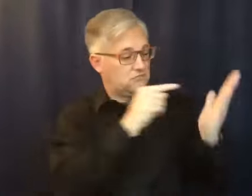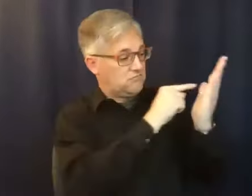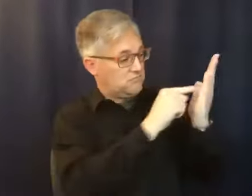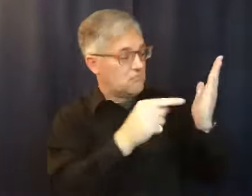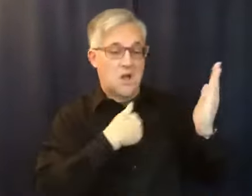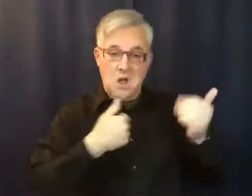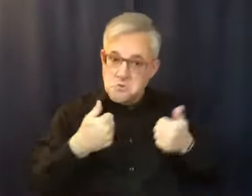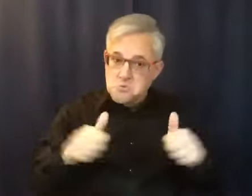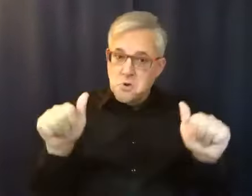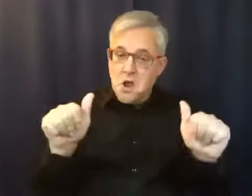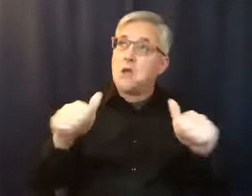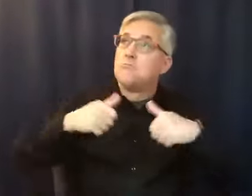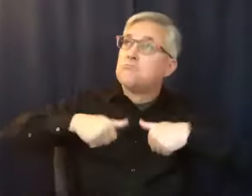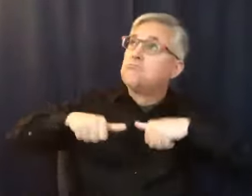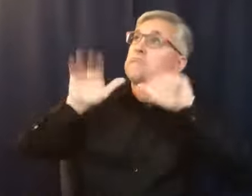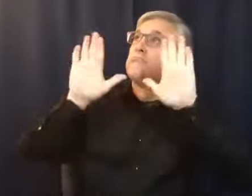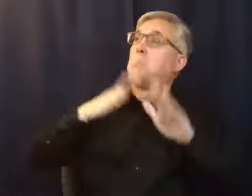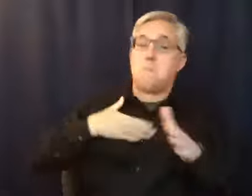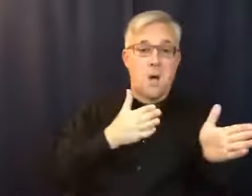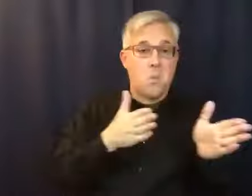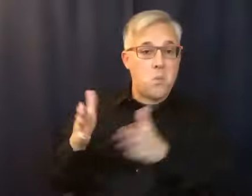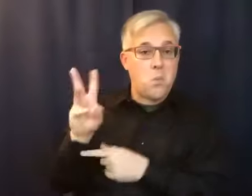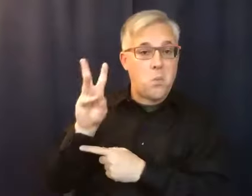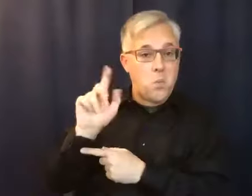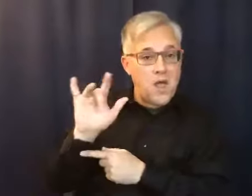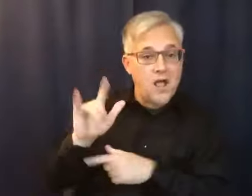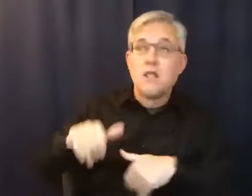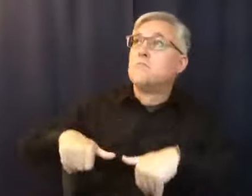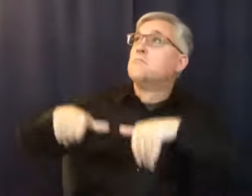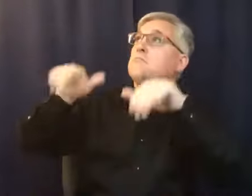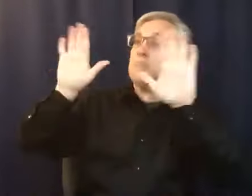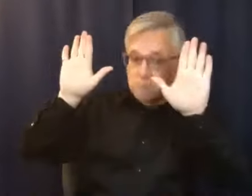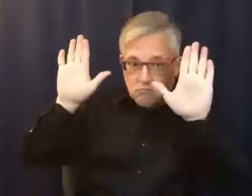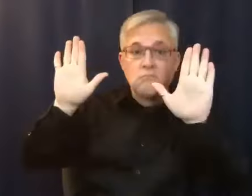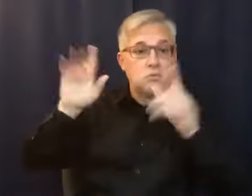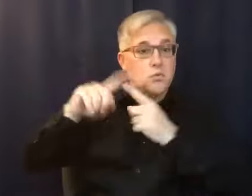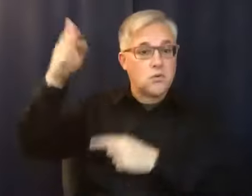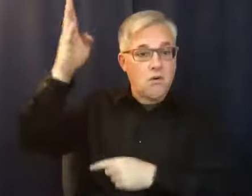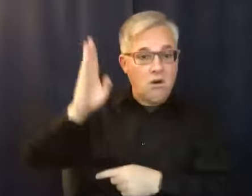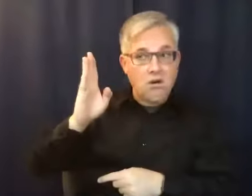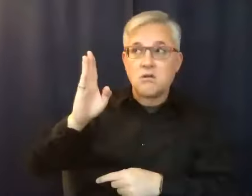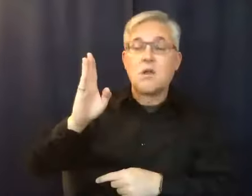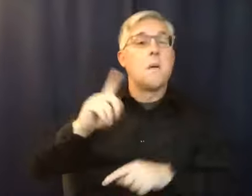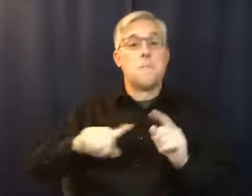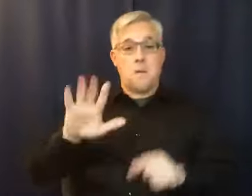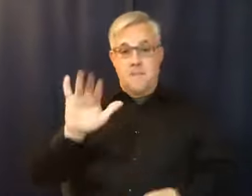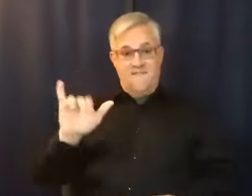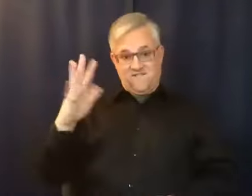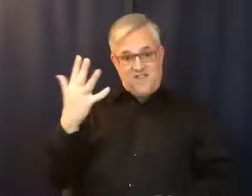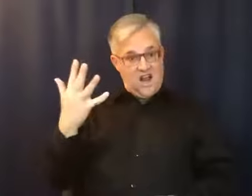But by the fifth step, I had turned all this material over to someone else. And what my sponsor pointed out